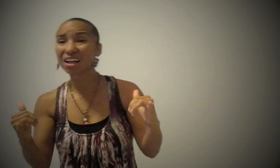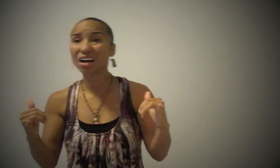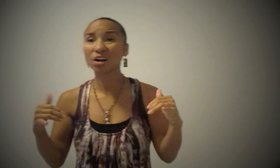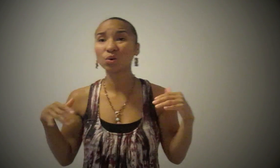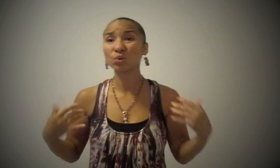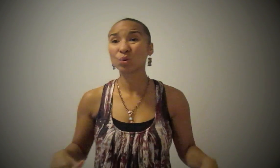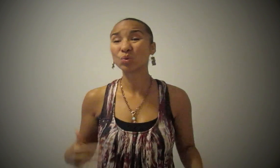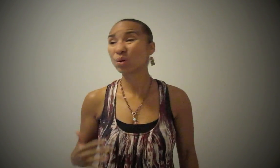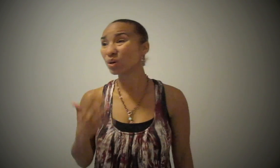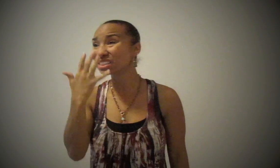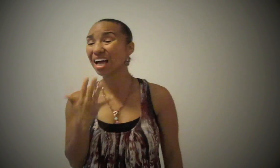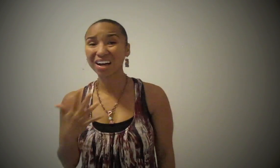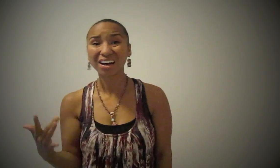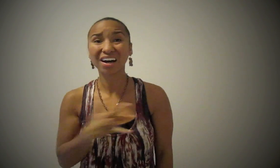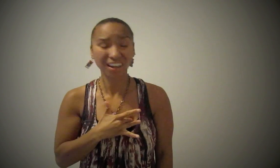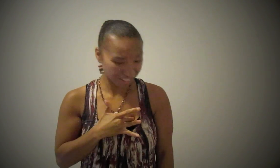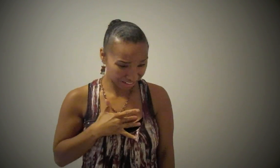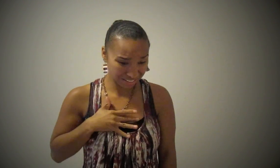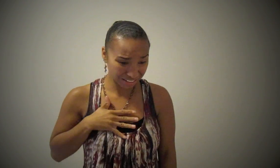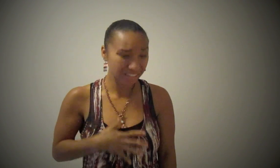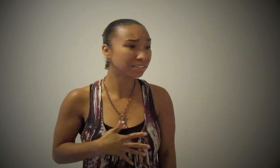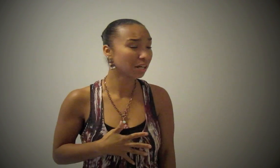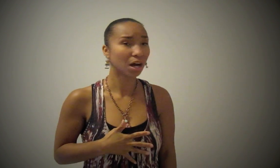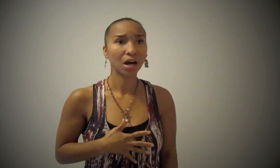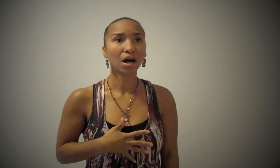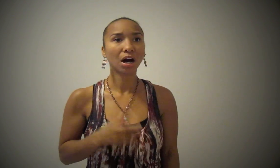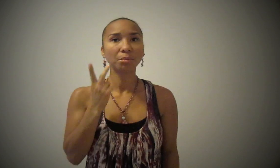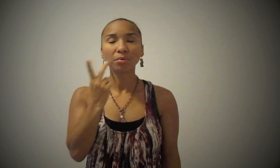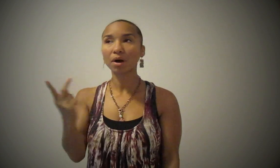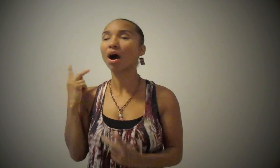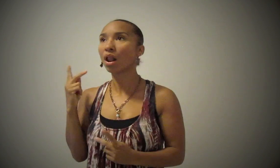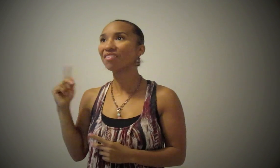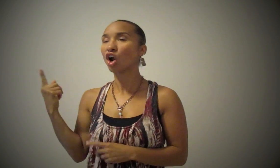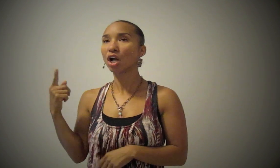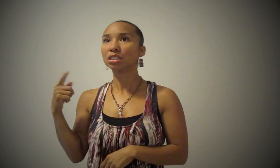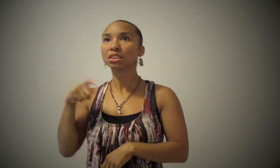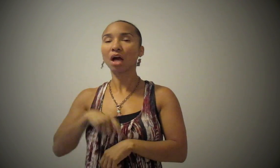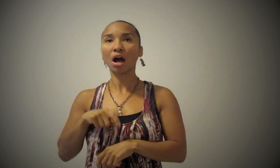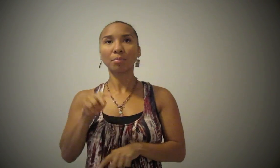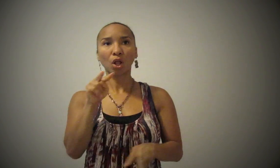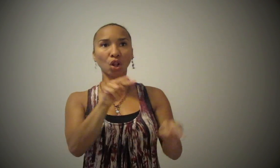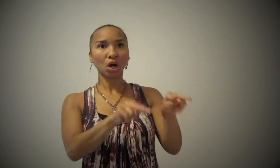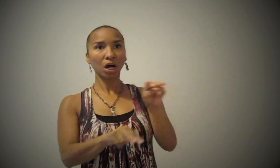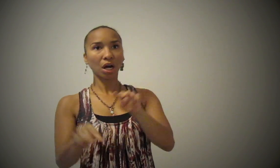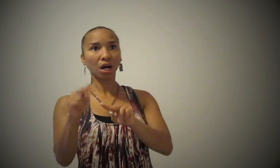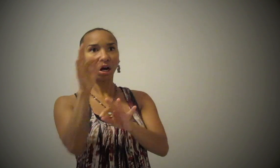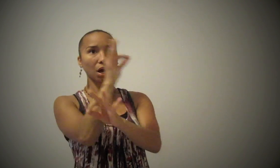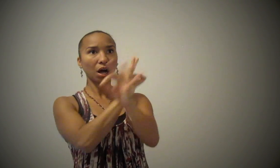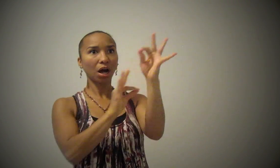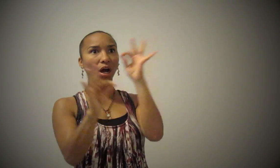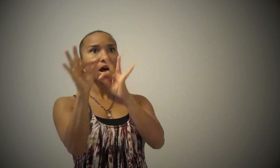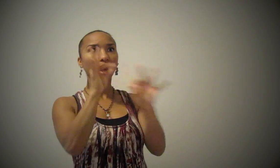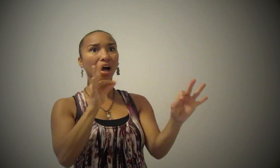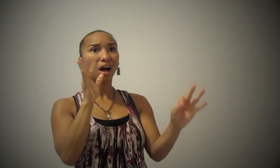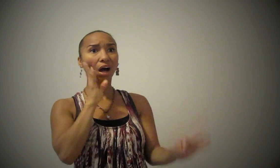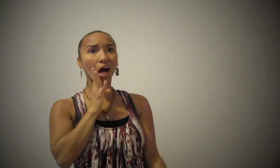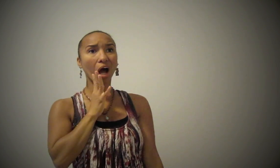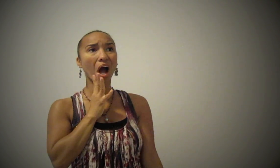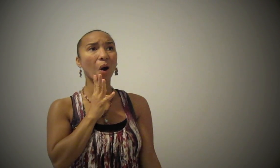way Your stare was holding Red jeans, skin was showing Hot night, wind was blowing Where you think you're going,